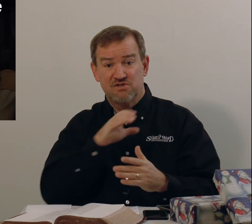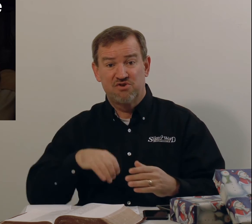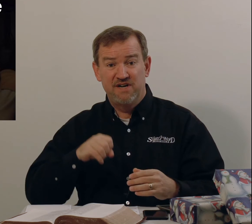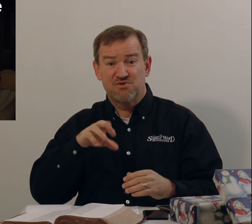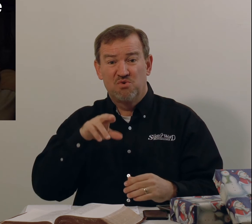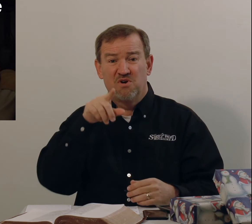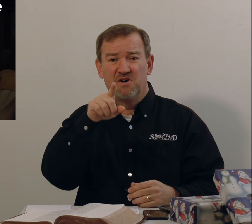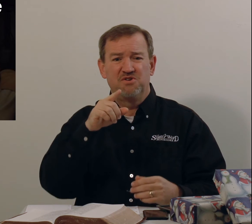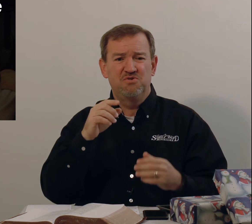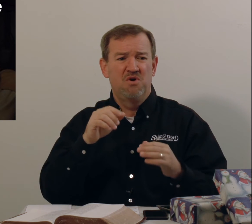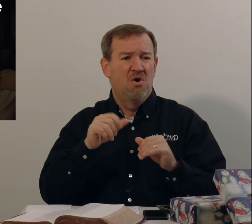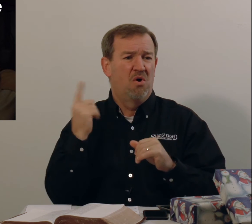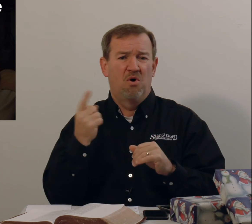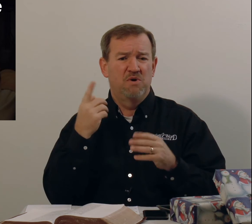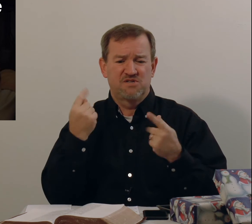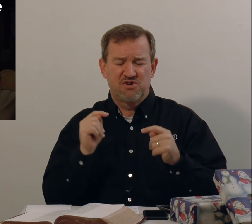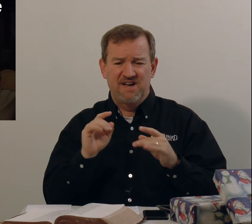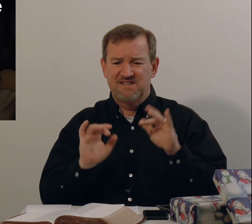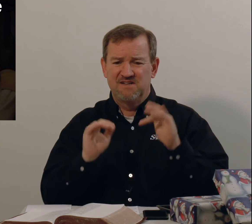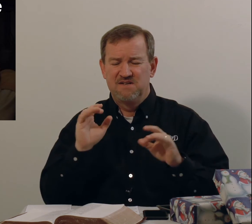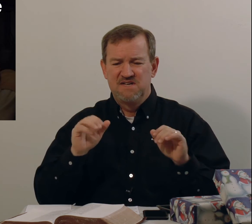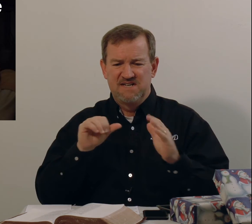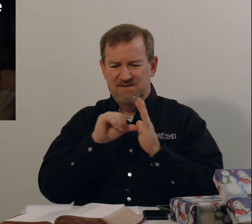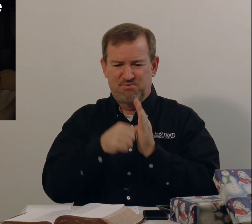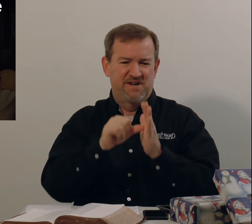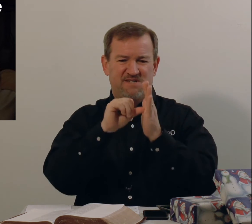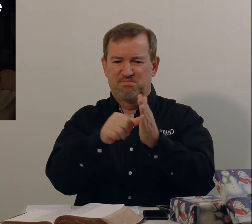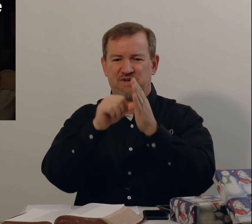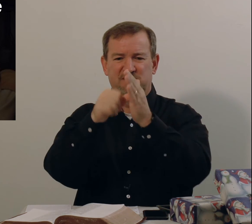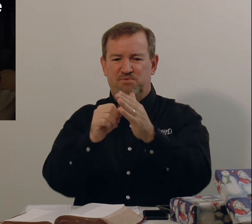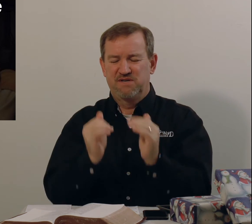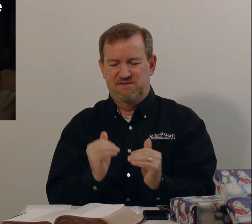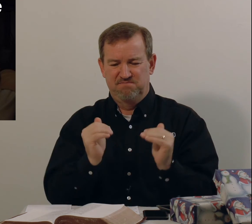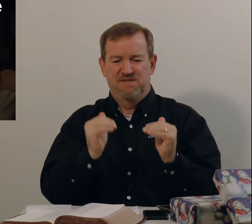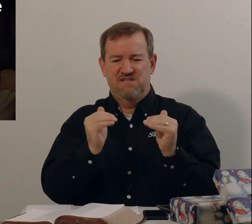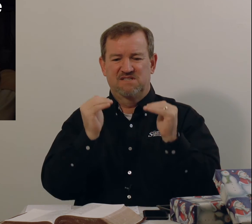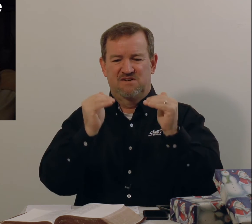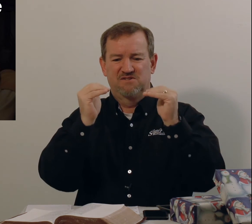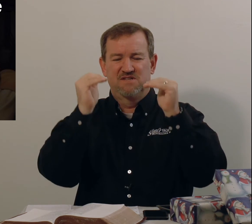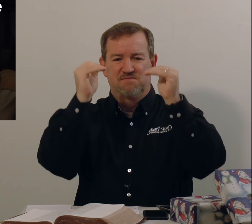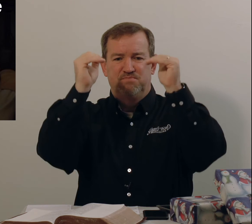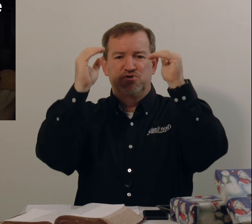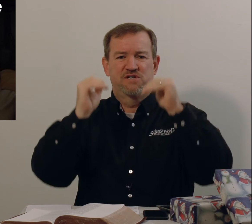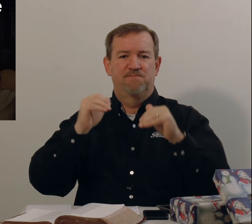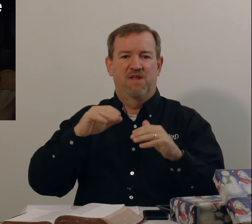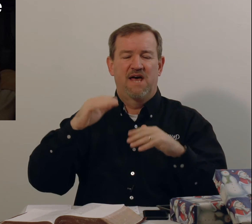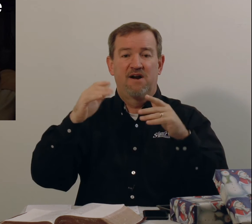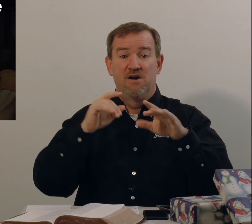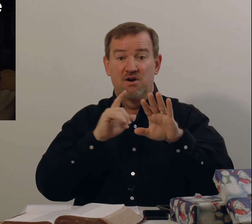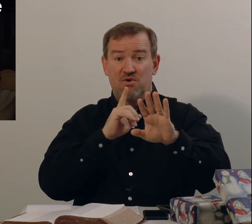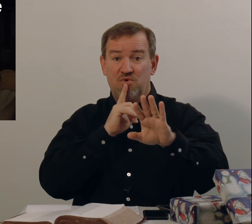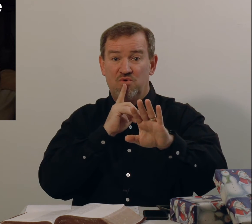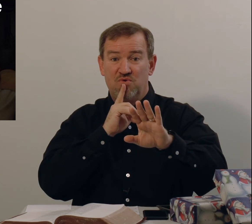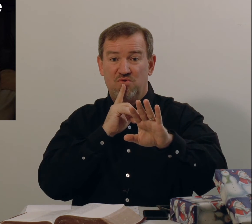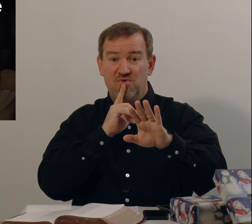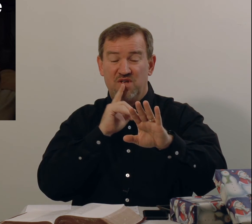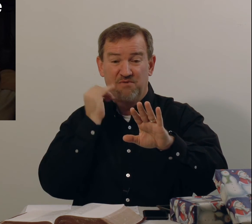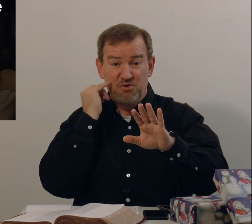Christ? Or are you always trying to impress, impress, impress, and be exalted and pushed up the ladder? If you